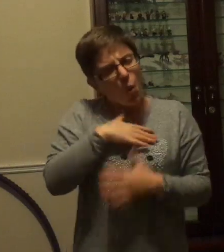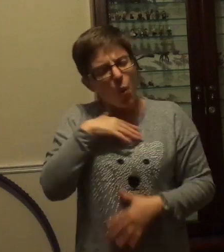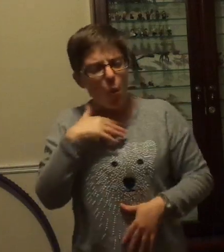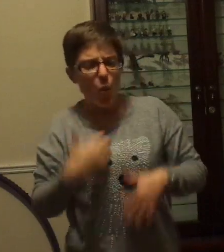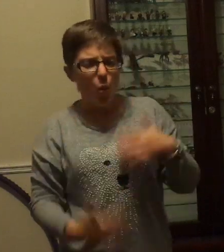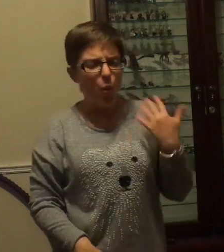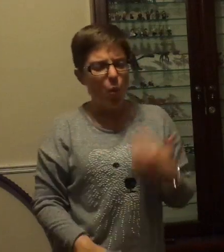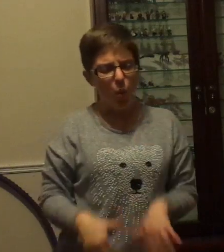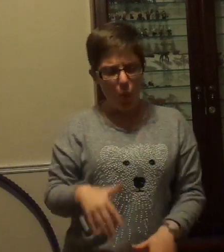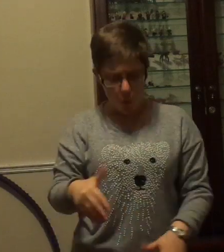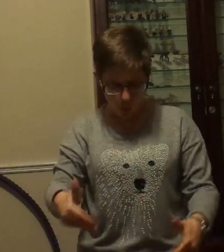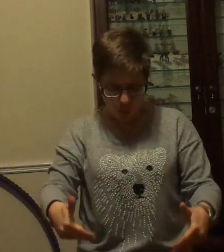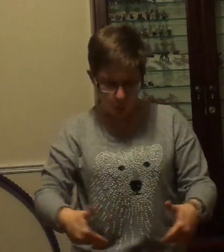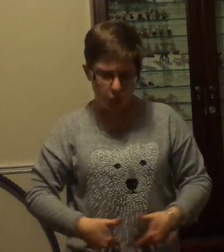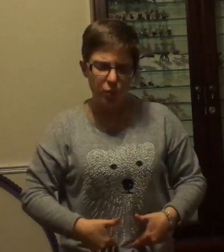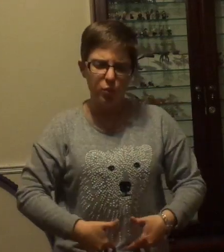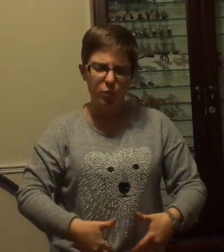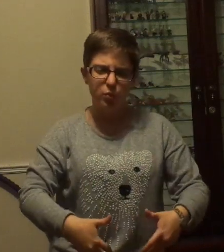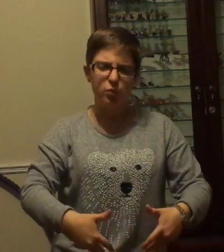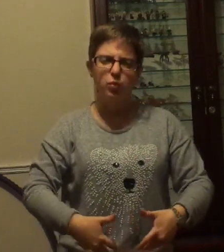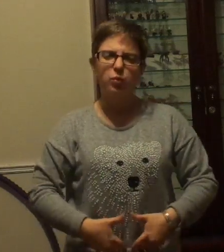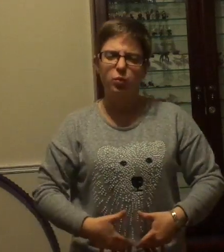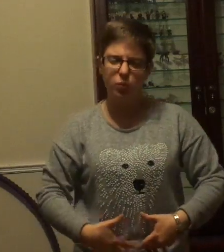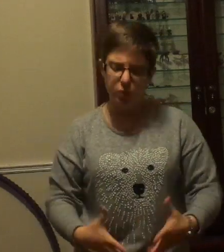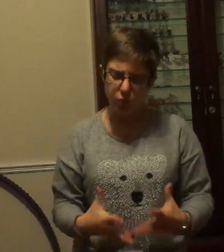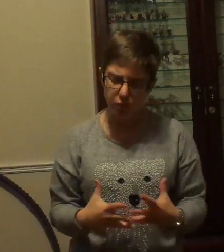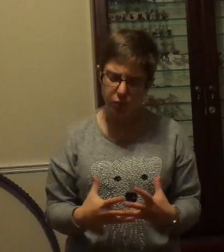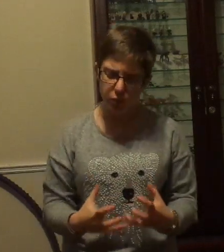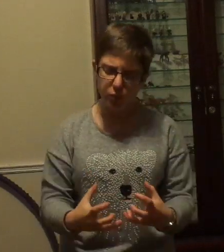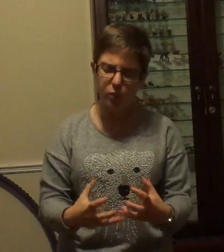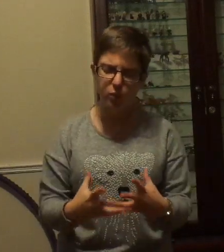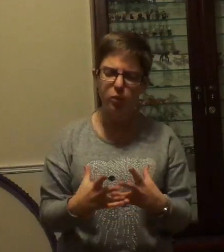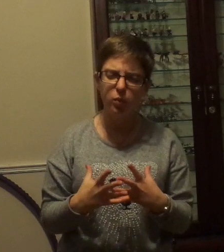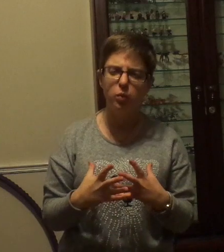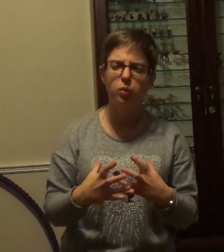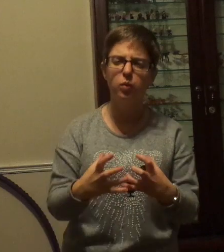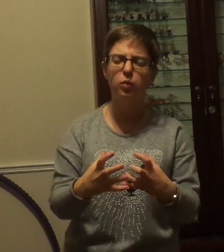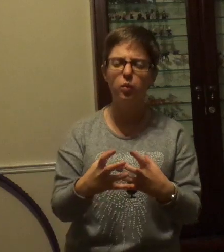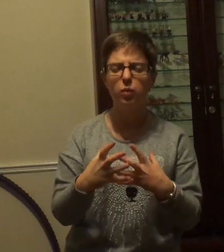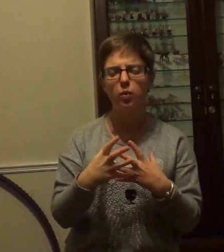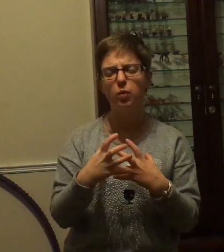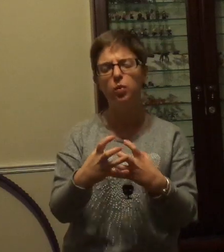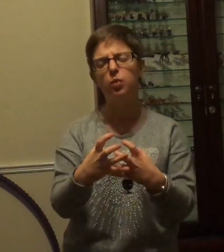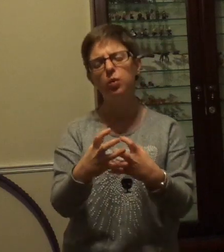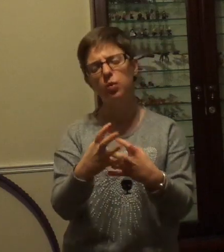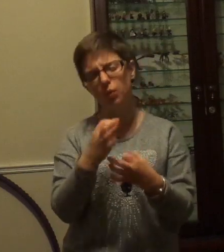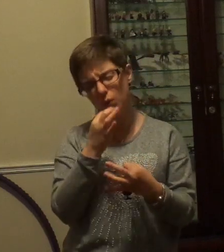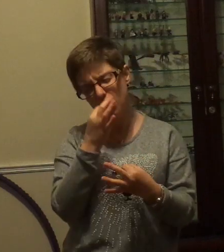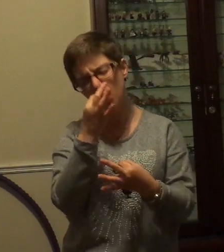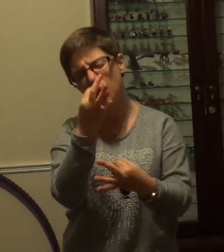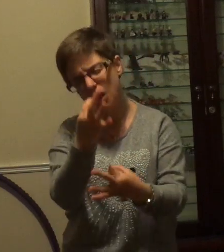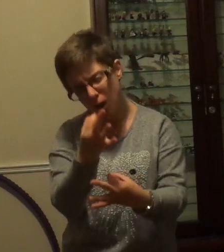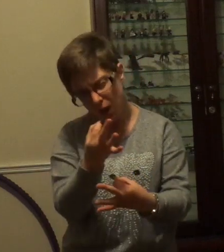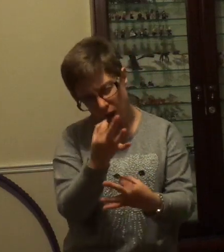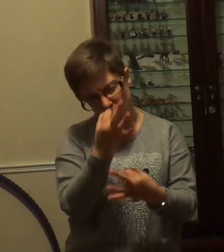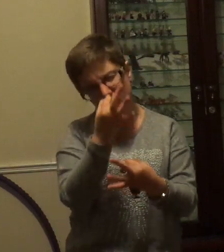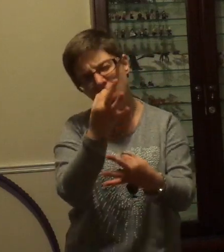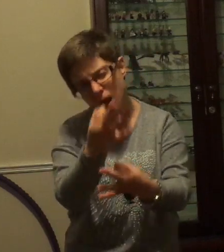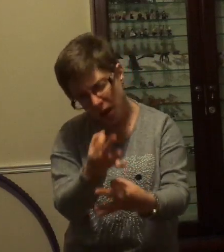hunger and endless aching